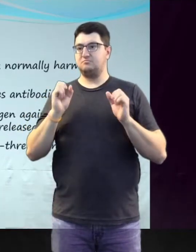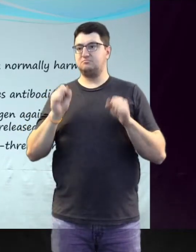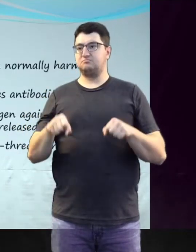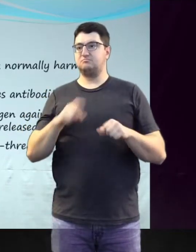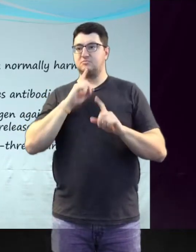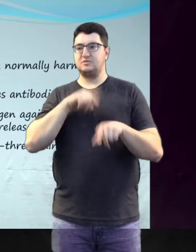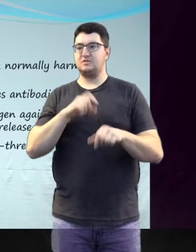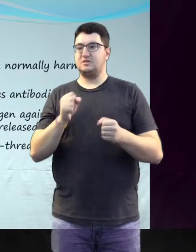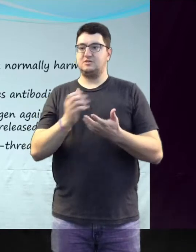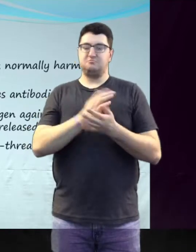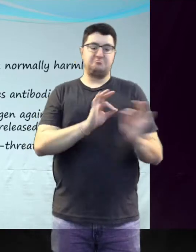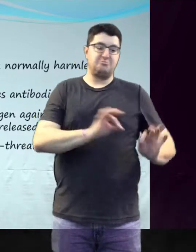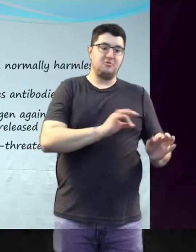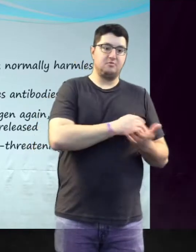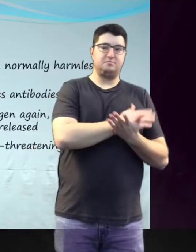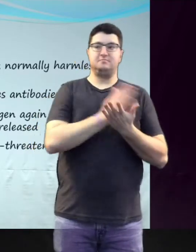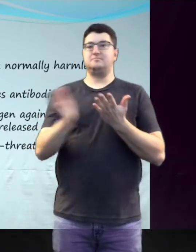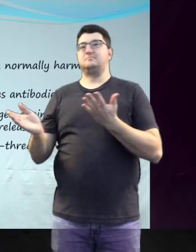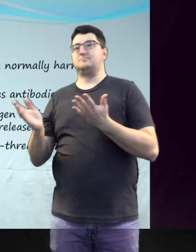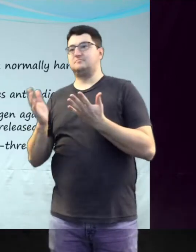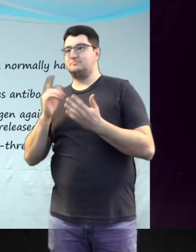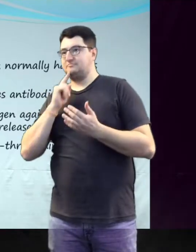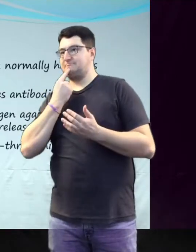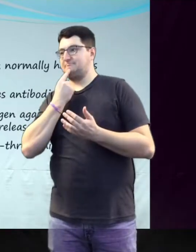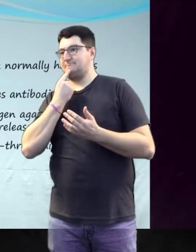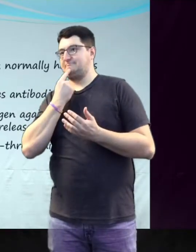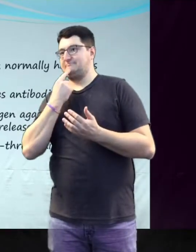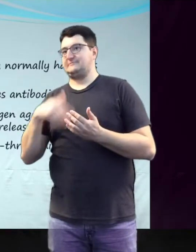Allergic reactions can vary from mild to life-threatening.